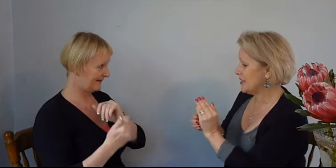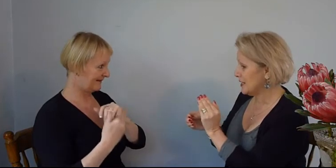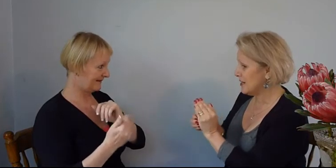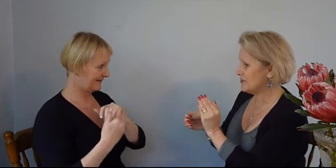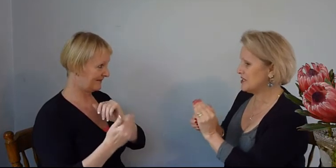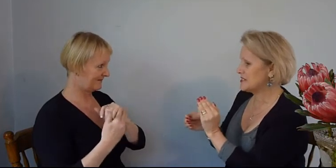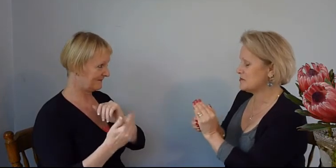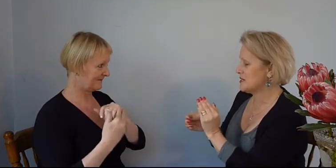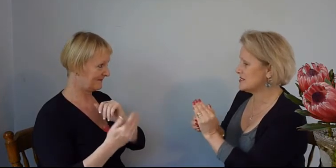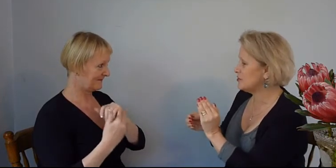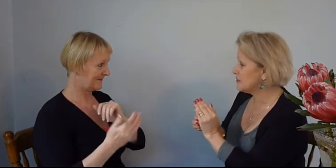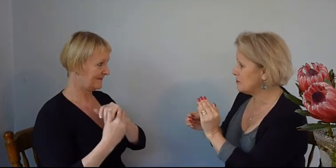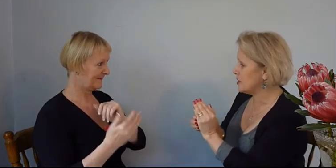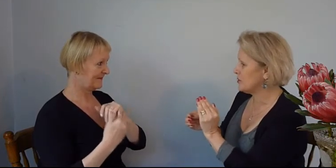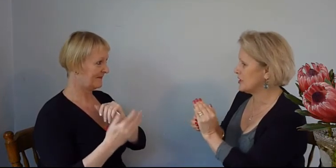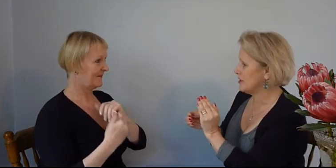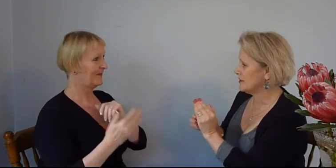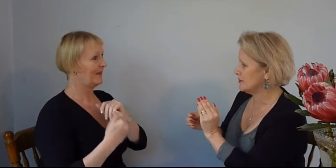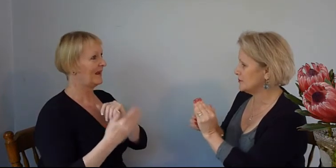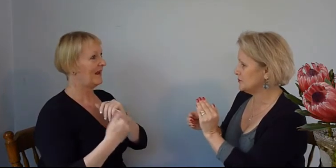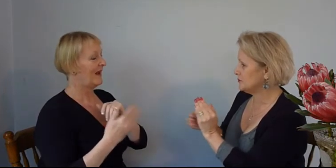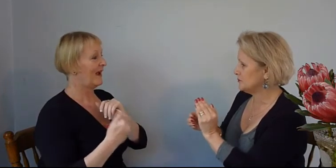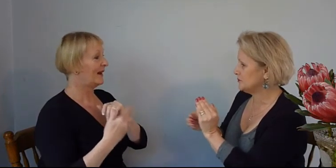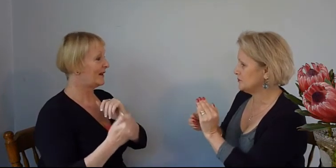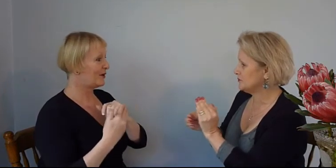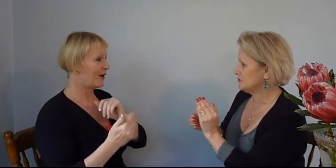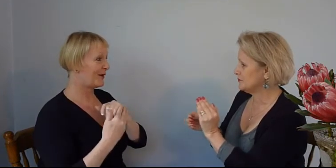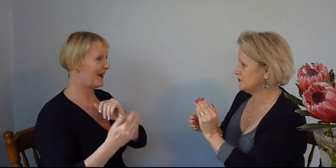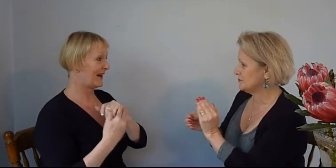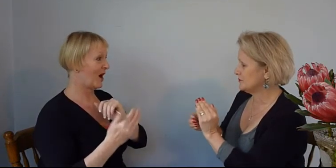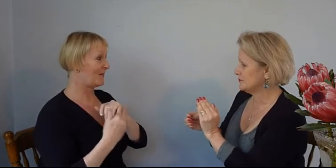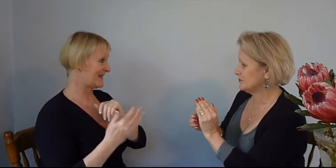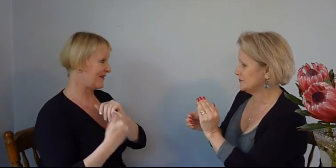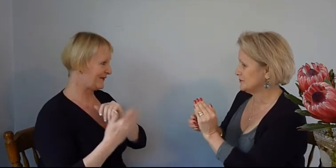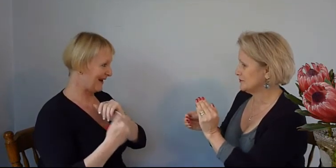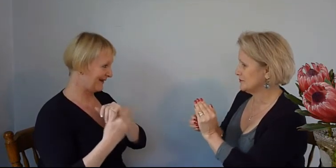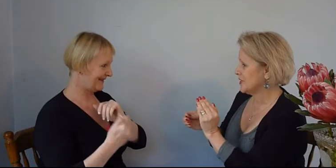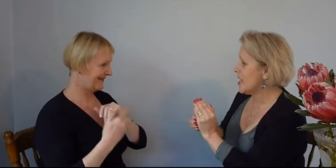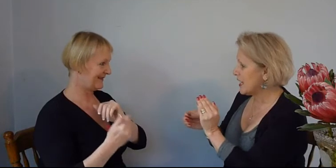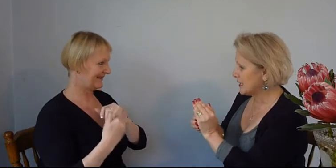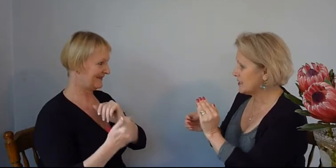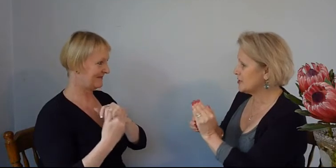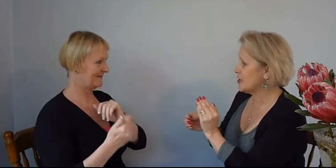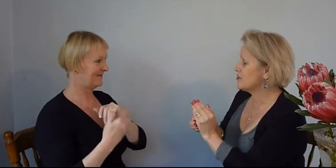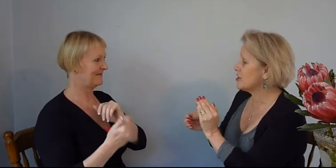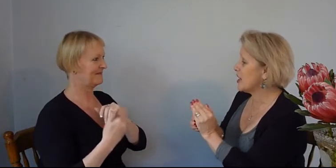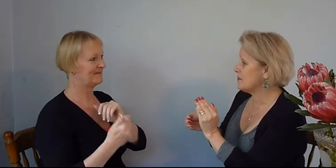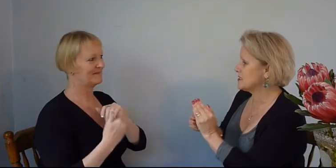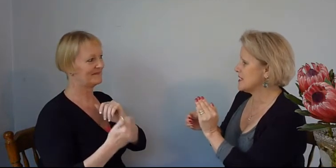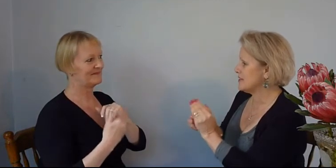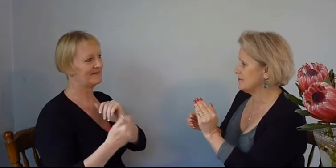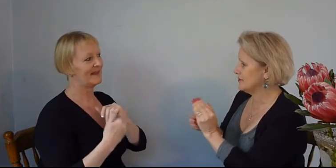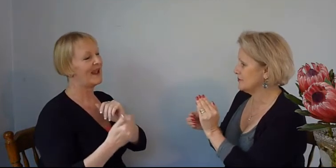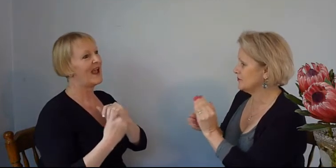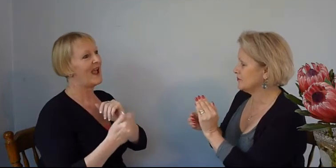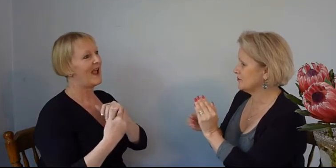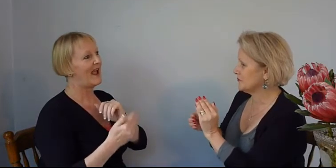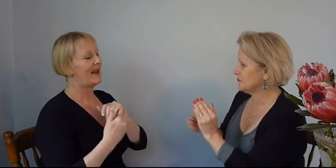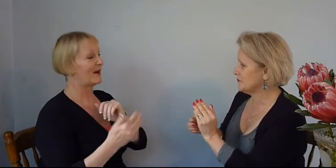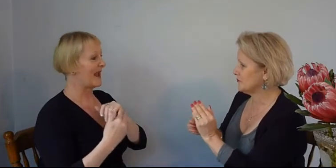love and accept myself and my body. And let it know that I'm safe now. And let it know that I am safe. And I can